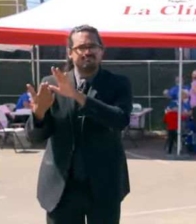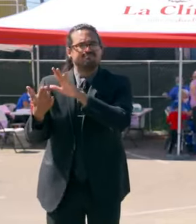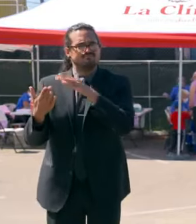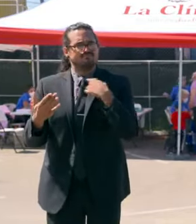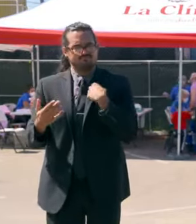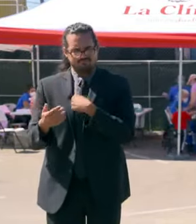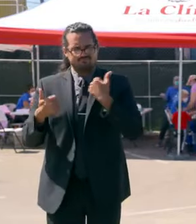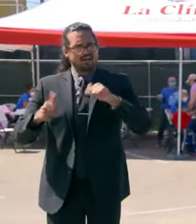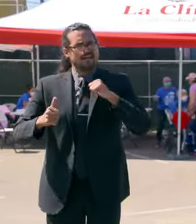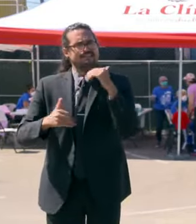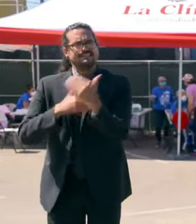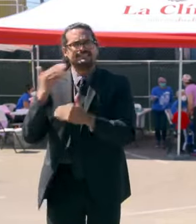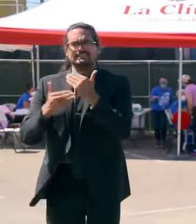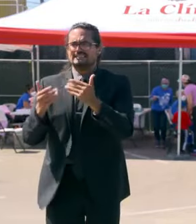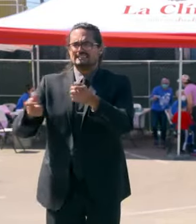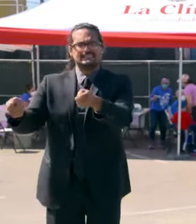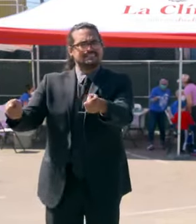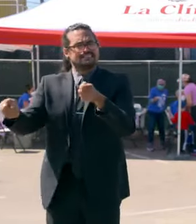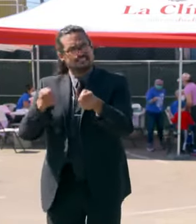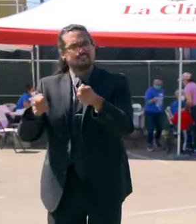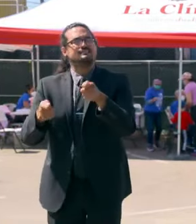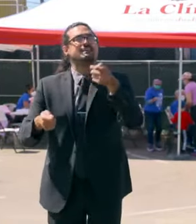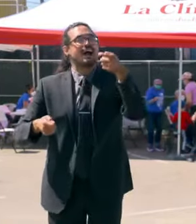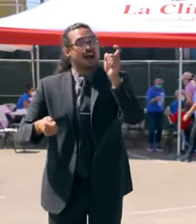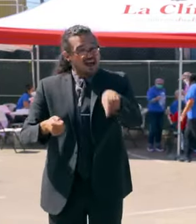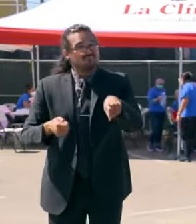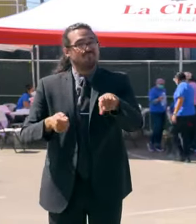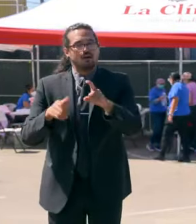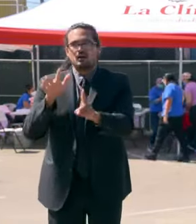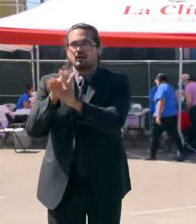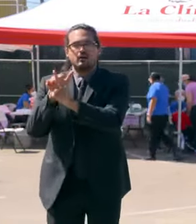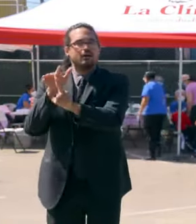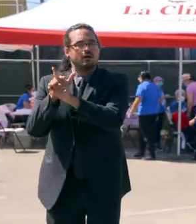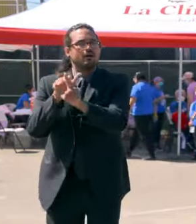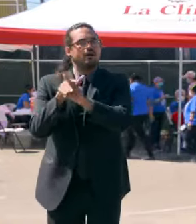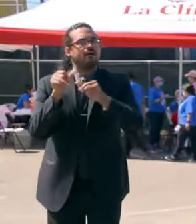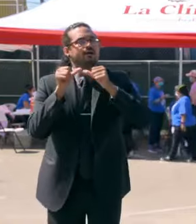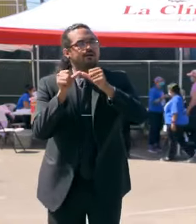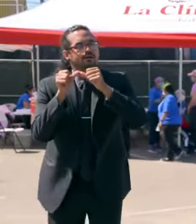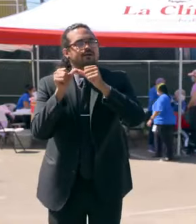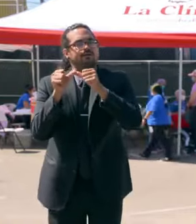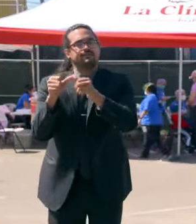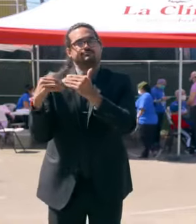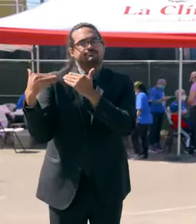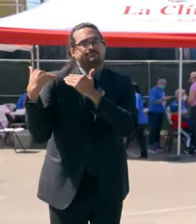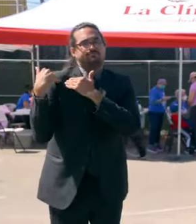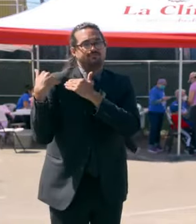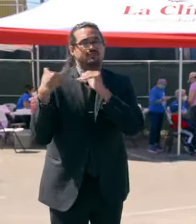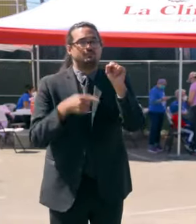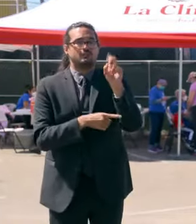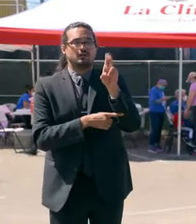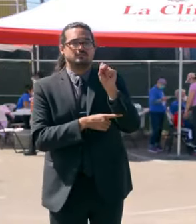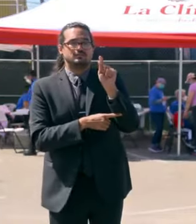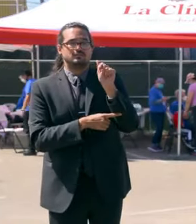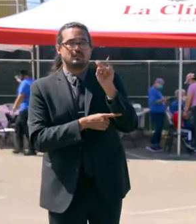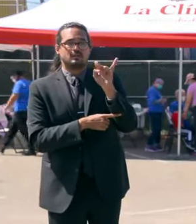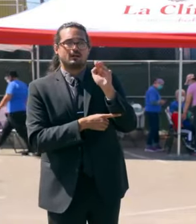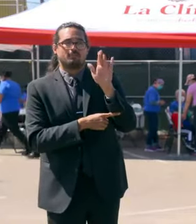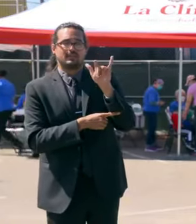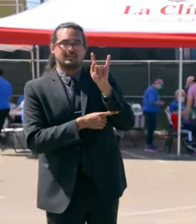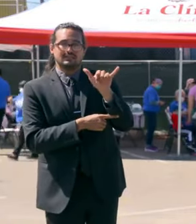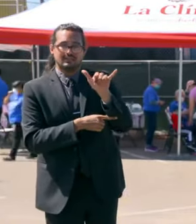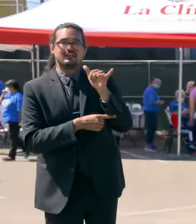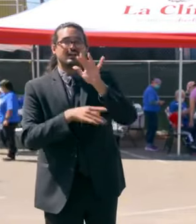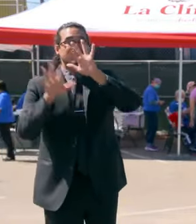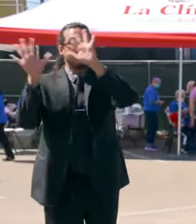we have to deal with the sustainable responsibility to continue to lead on climate change. And that is our resolve and commitment, a backseat to no one